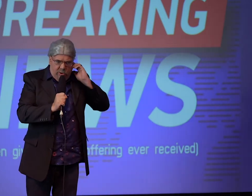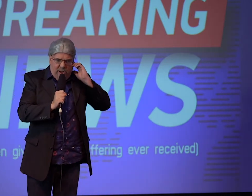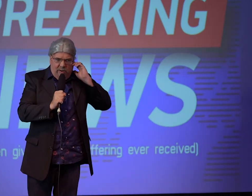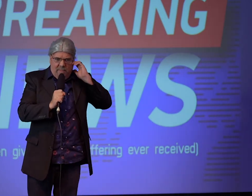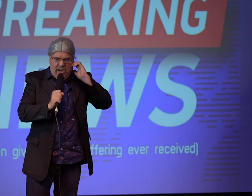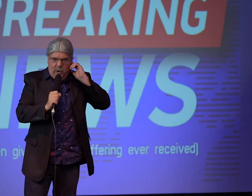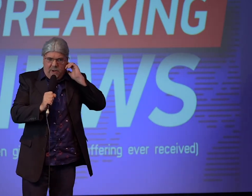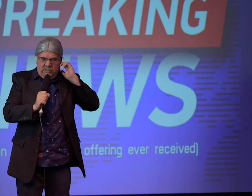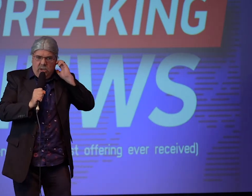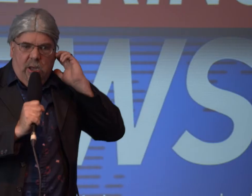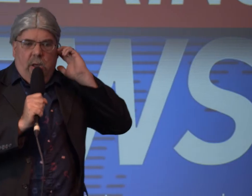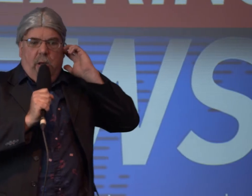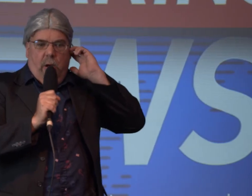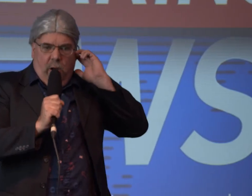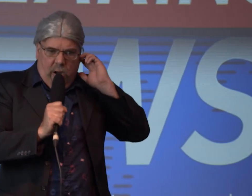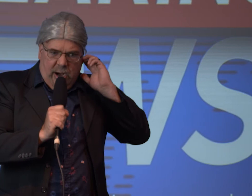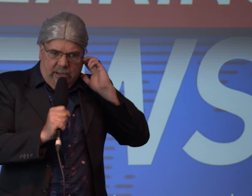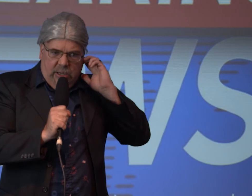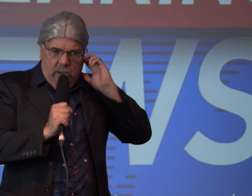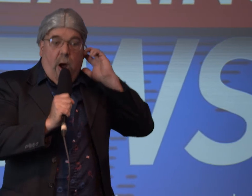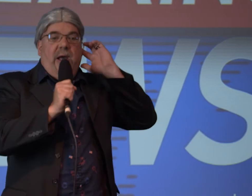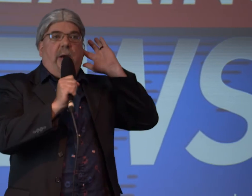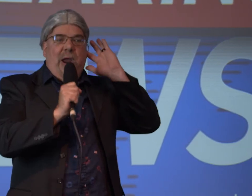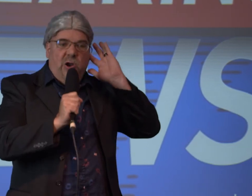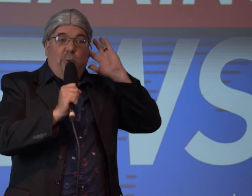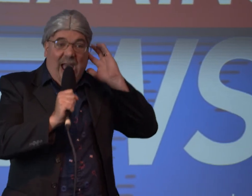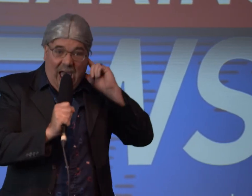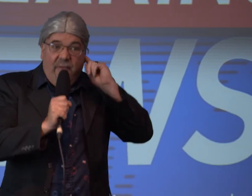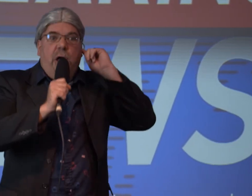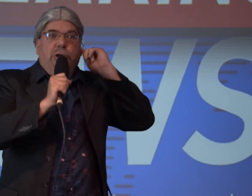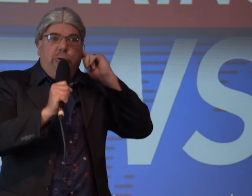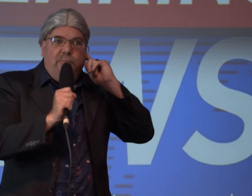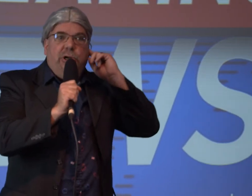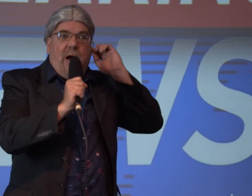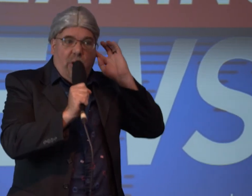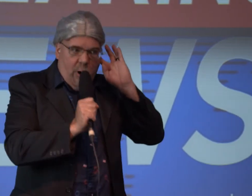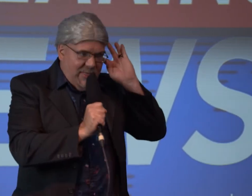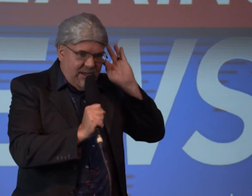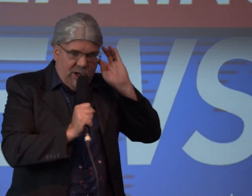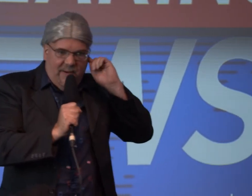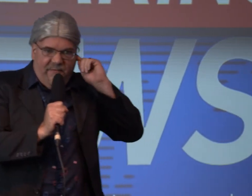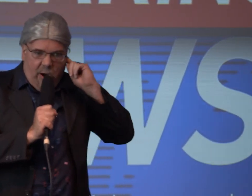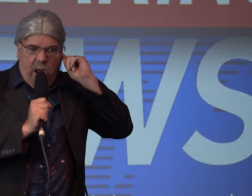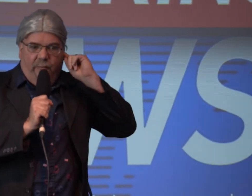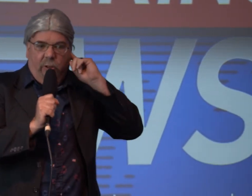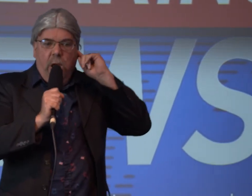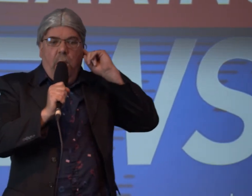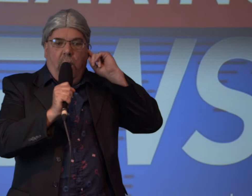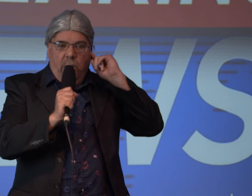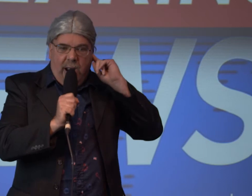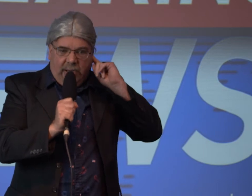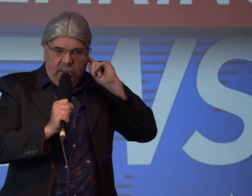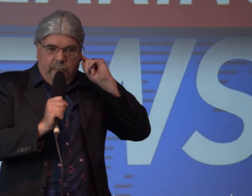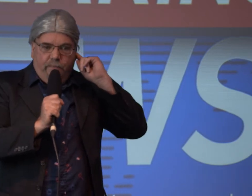newsroom here in my earpiece all right oh it appears we have a description of the woman that is going to be very helpful